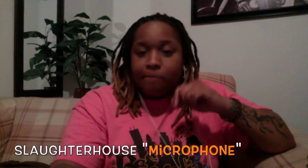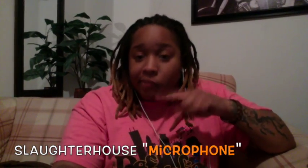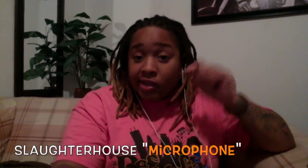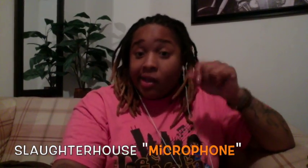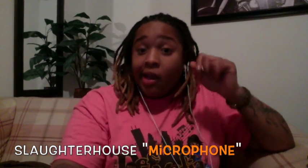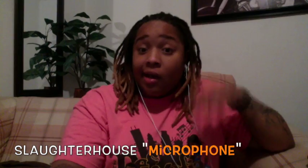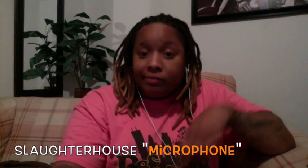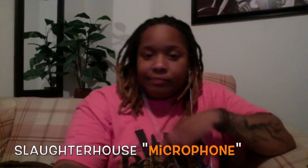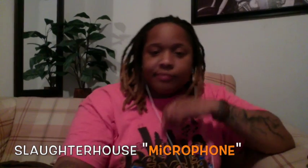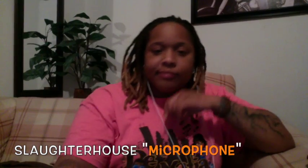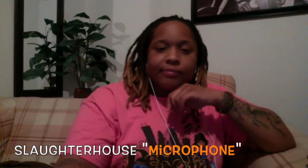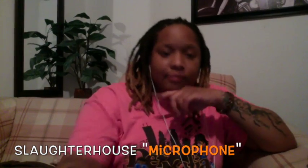Yeah Yeah